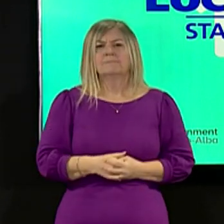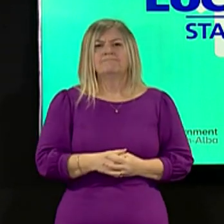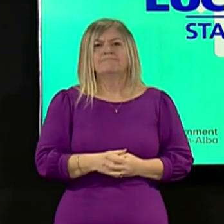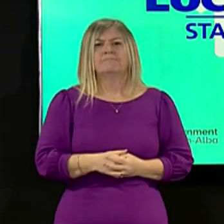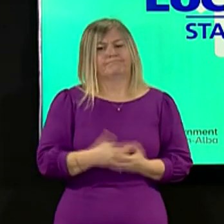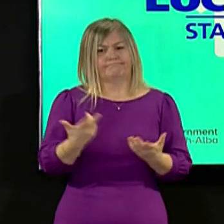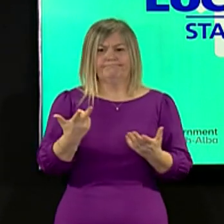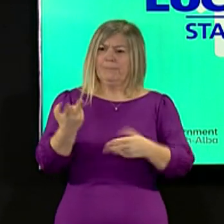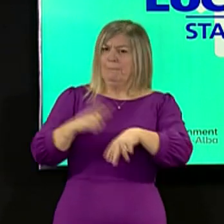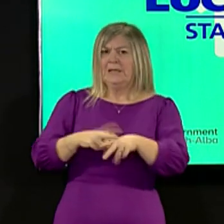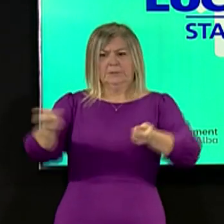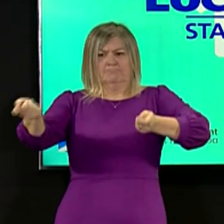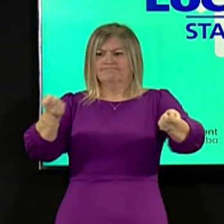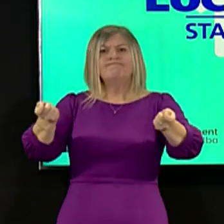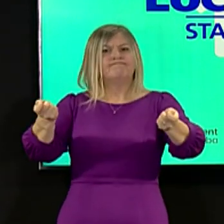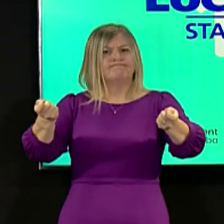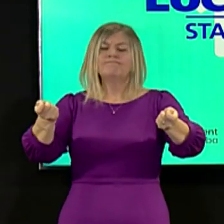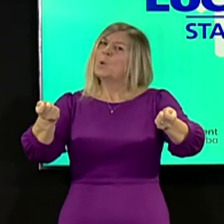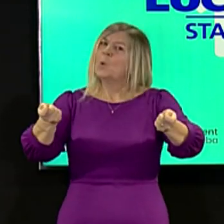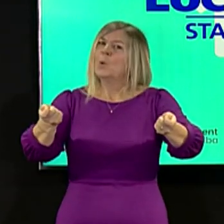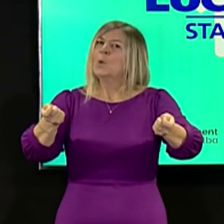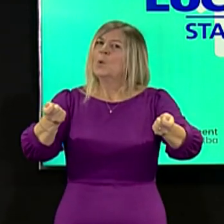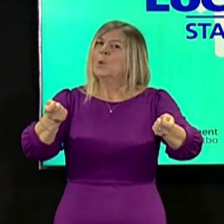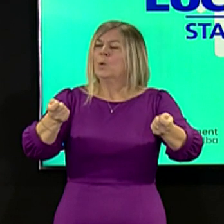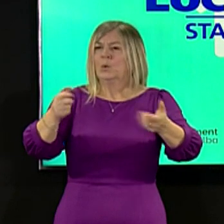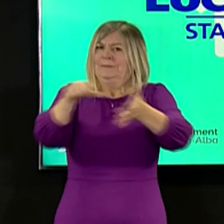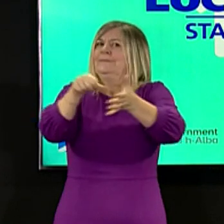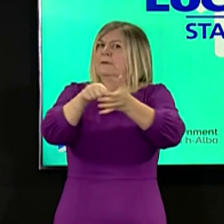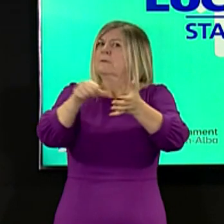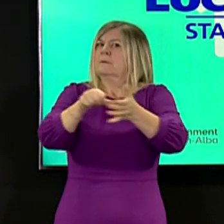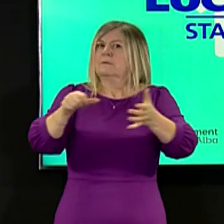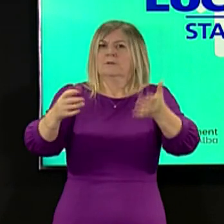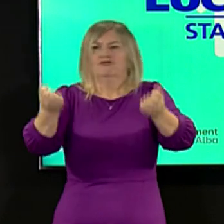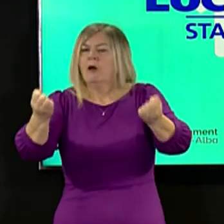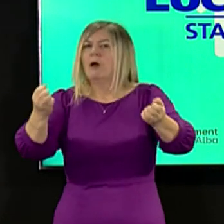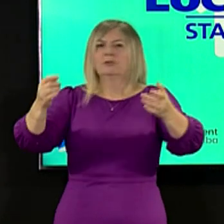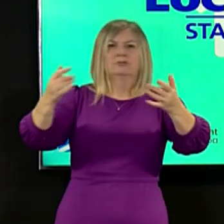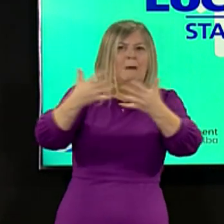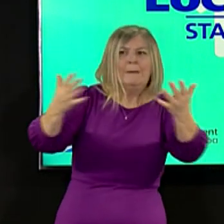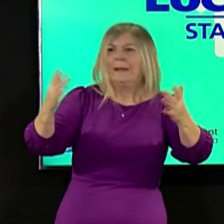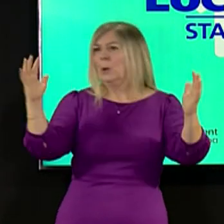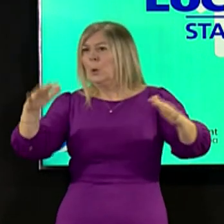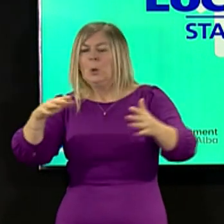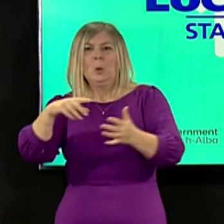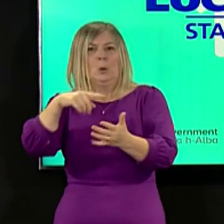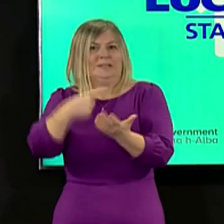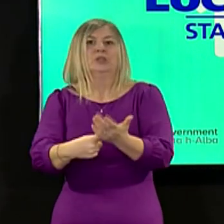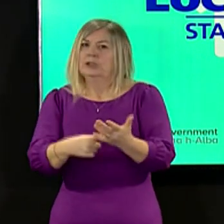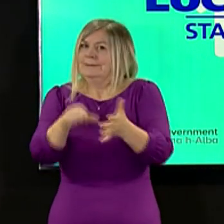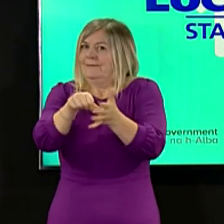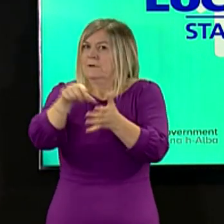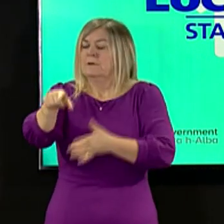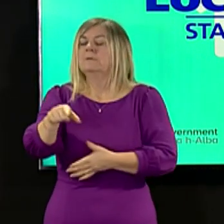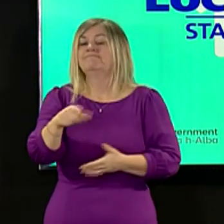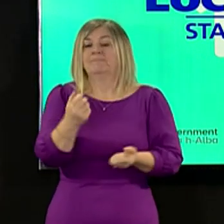of such occasions requires difficult operational judgments to be arrived at by Police Scotland. The Justice Secretary